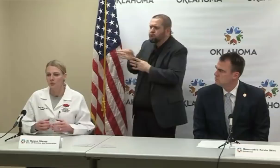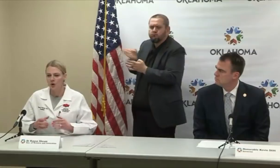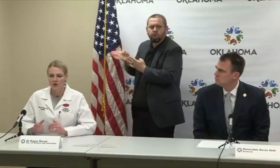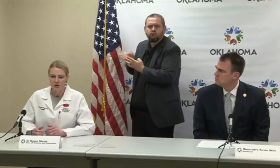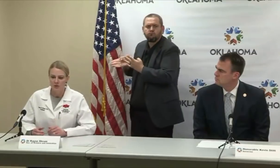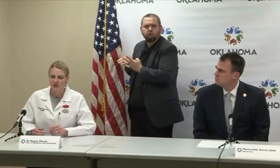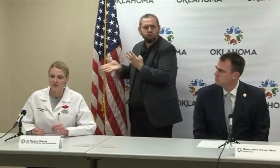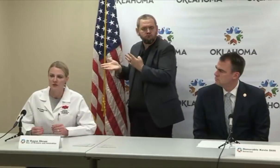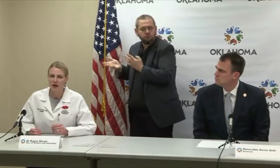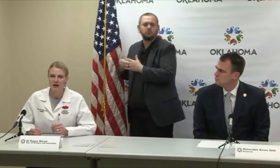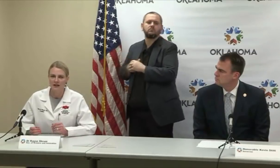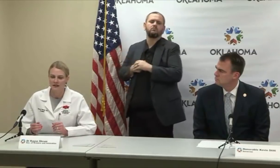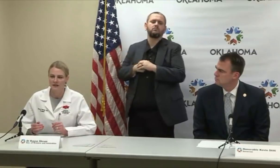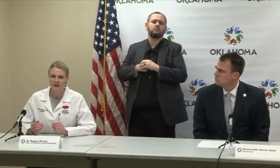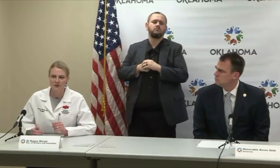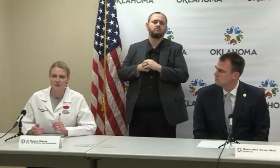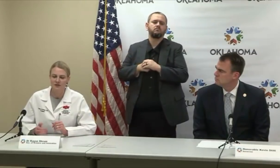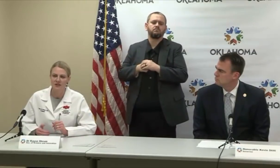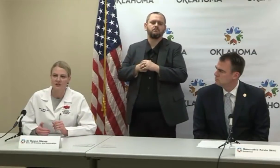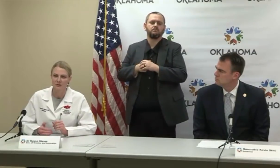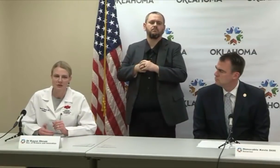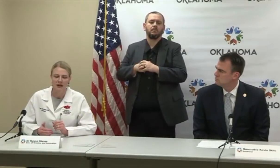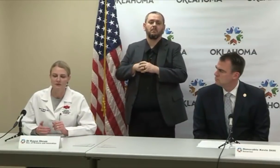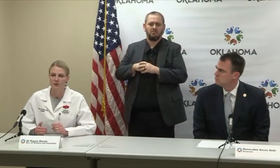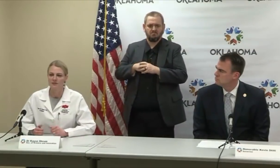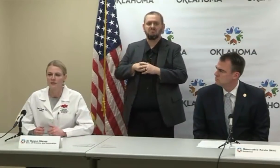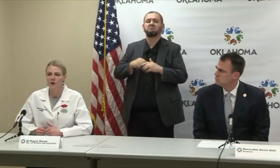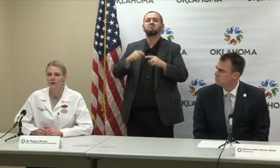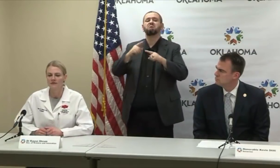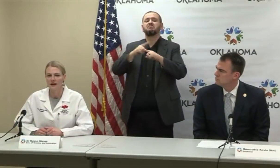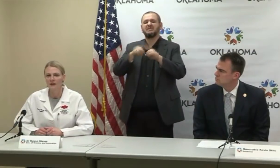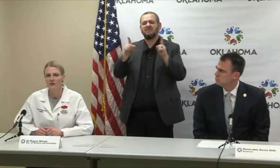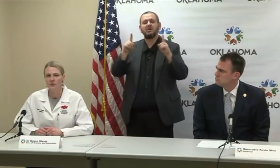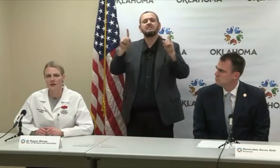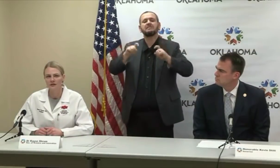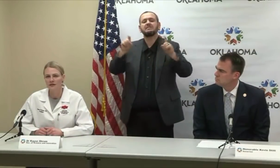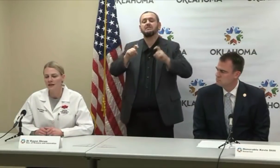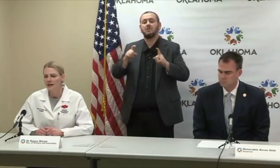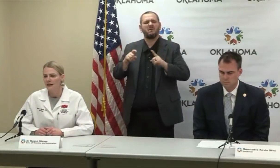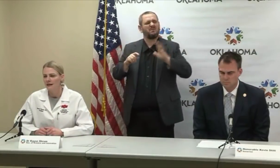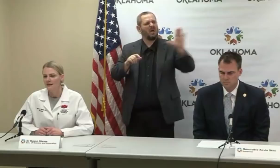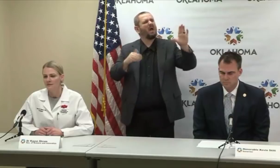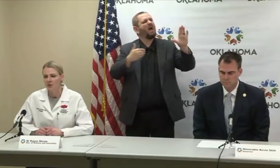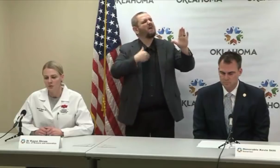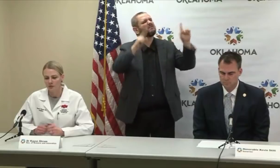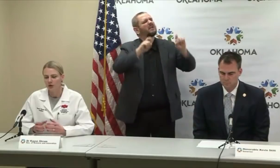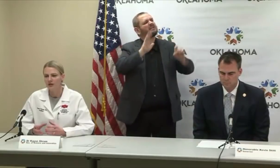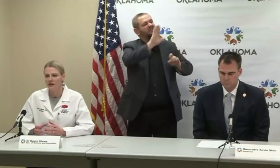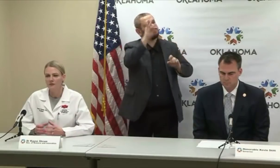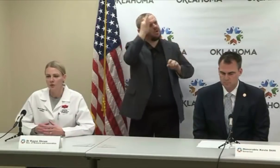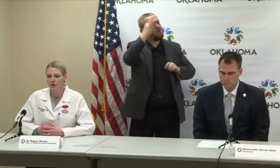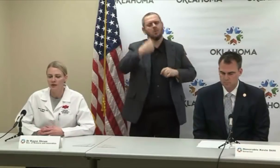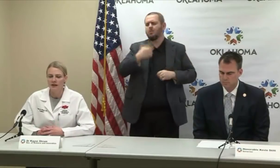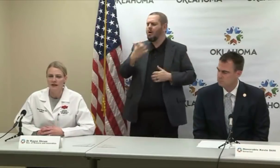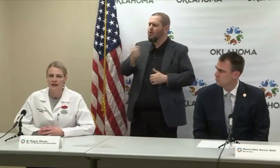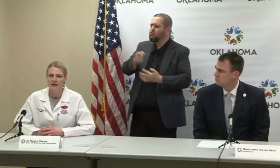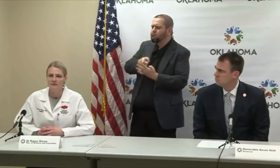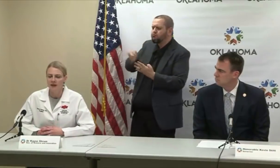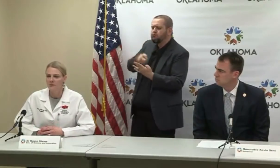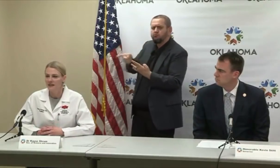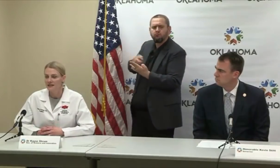who was supplying those particular platforms. And what we found was we were looking for